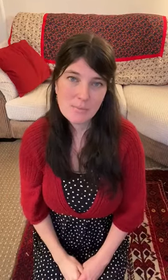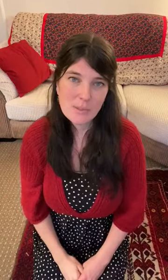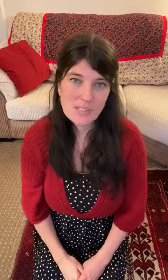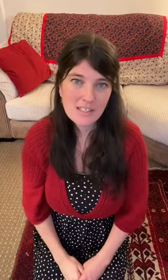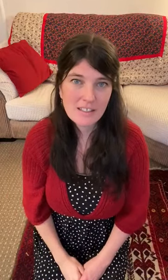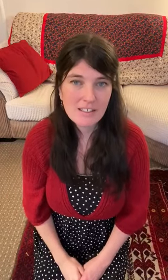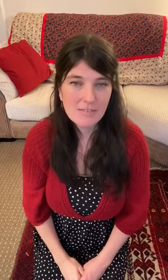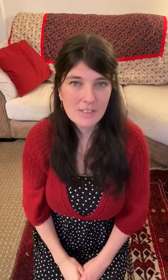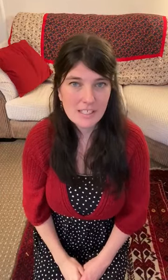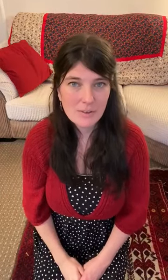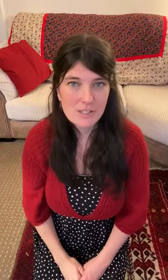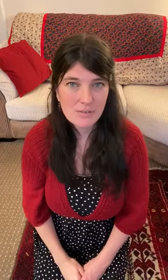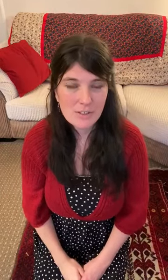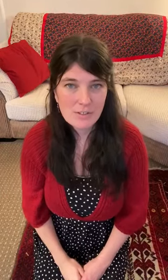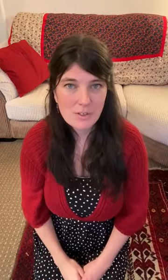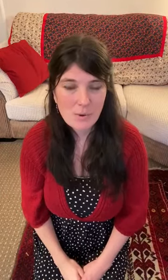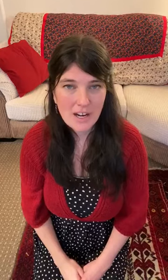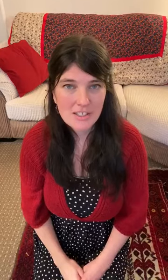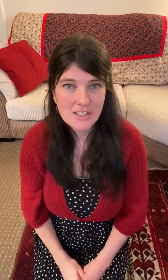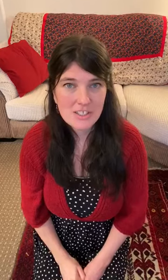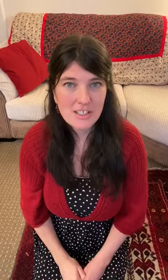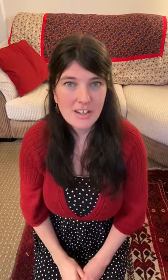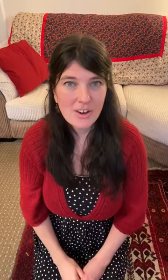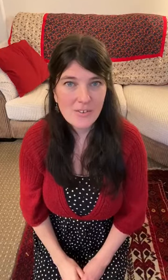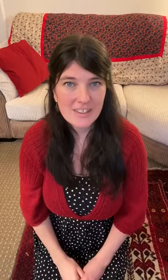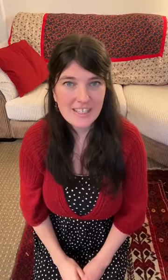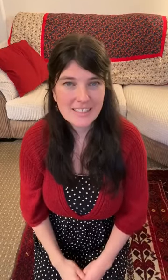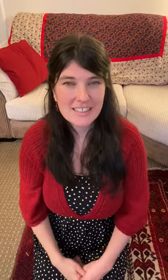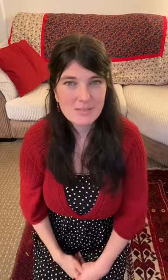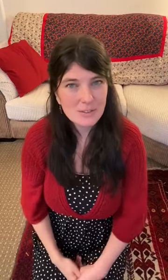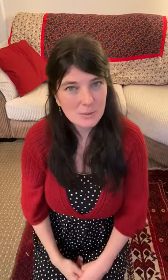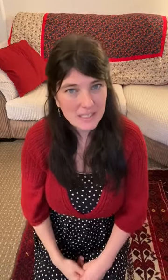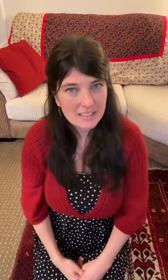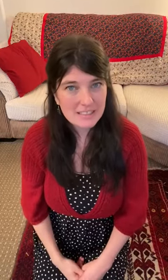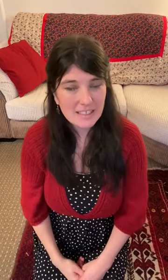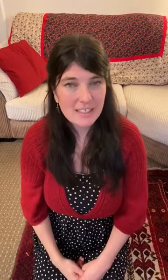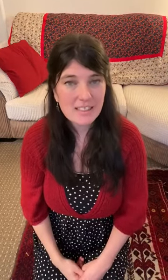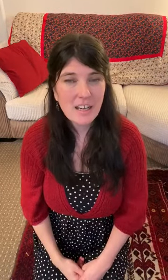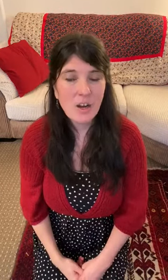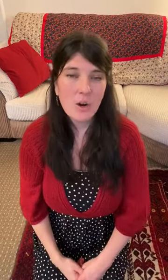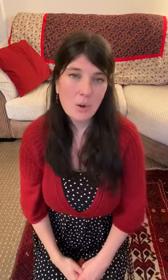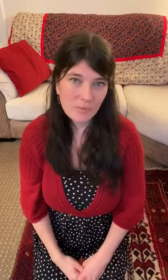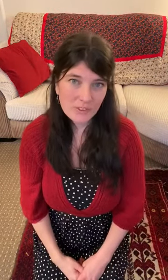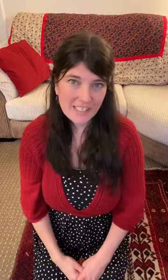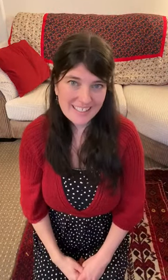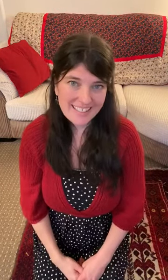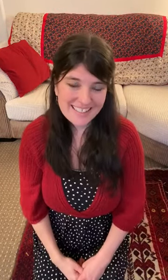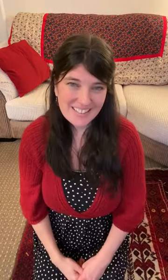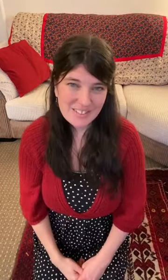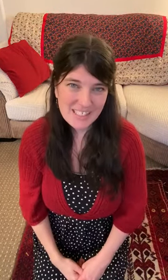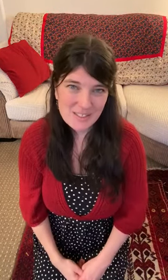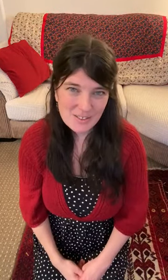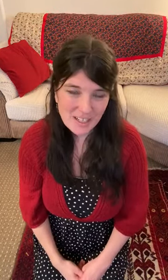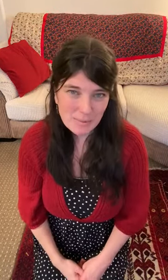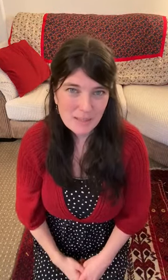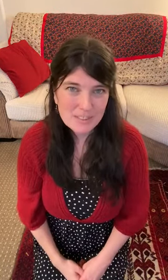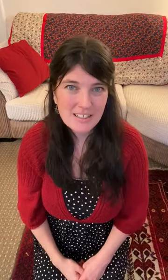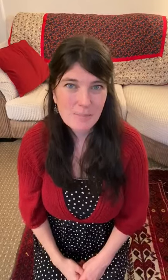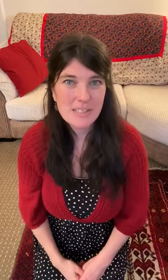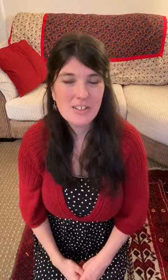music videos for you to watch over the next few weeks and hopefully someday soon I'll be able to come into your